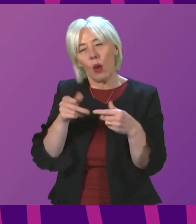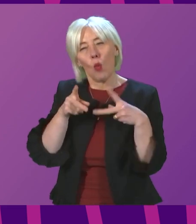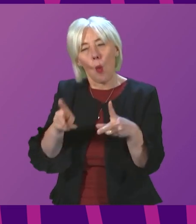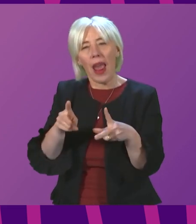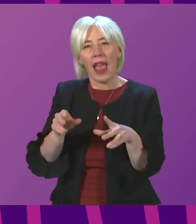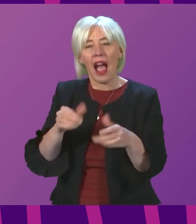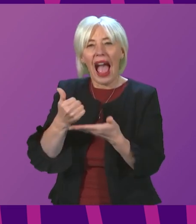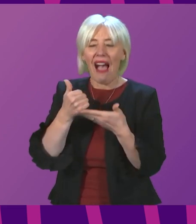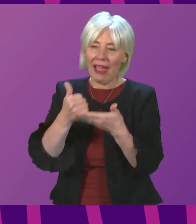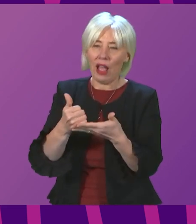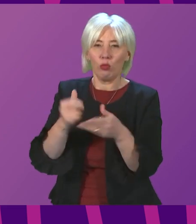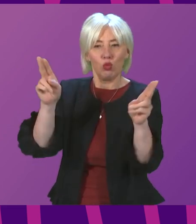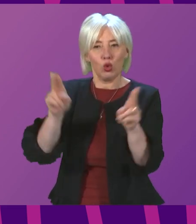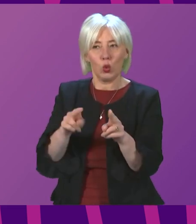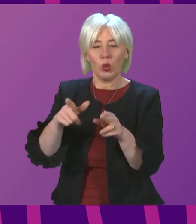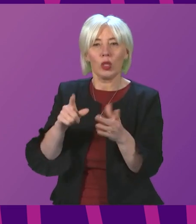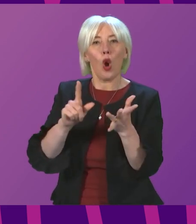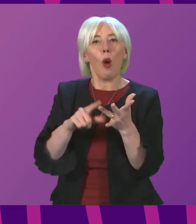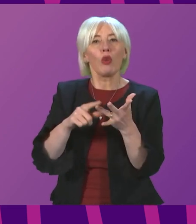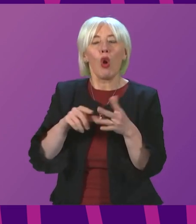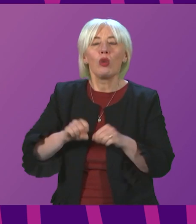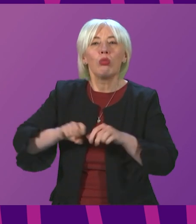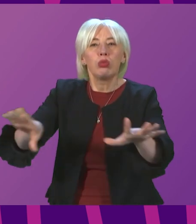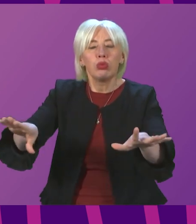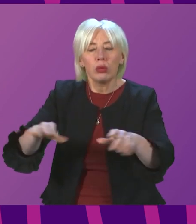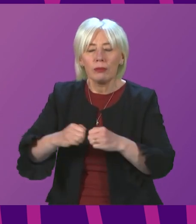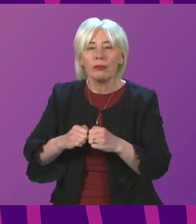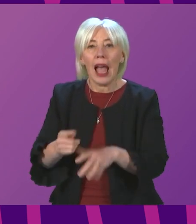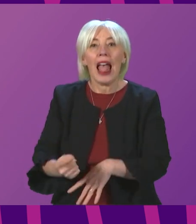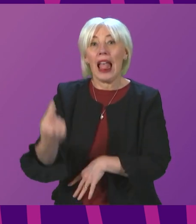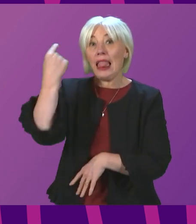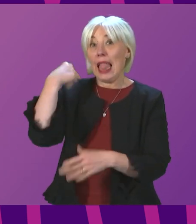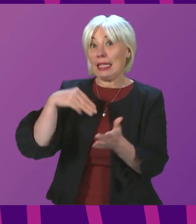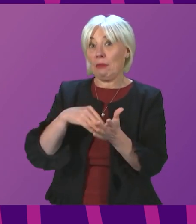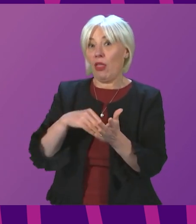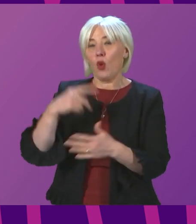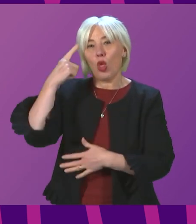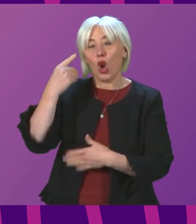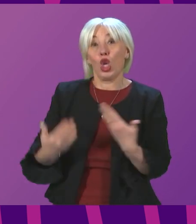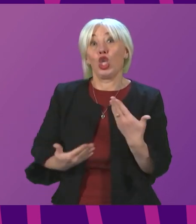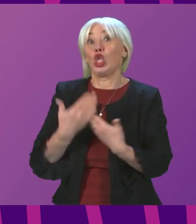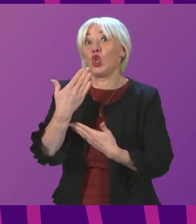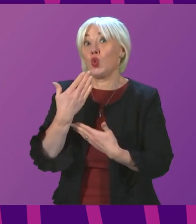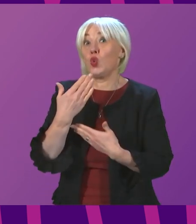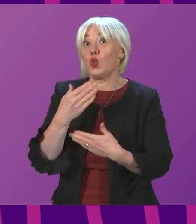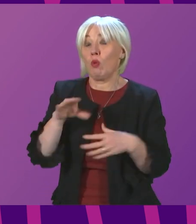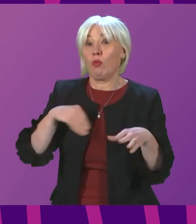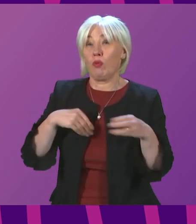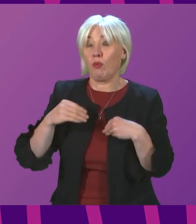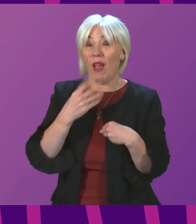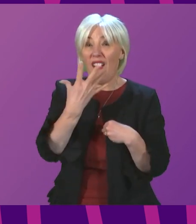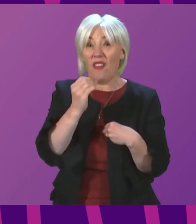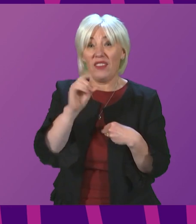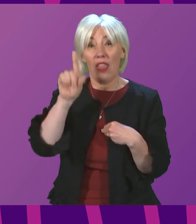the impact of the Omicron wave. For instance, our central projection last month was that new infections could reach 50,000 a day